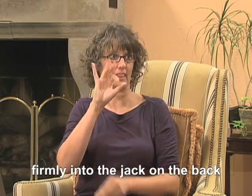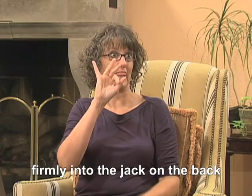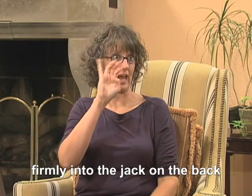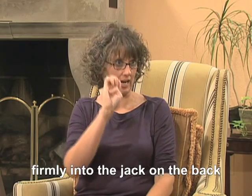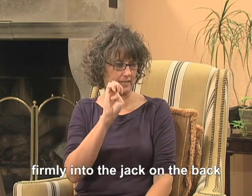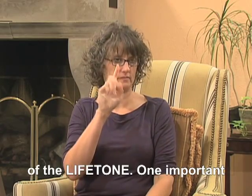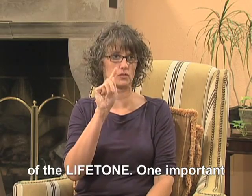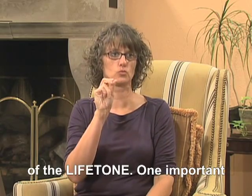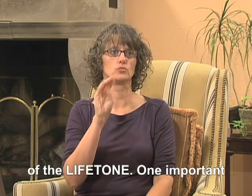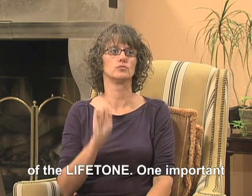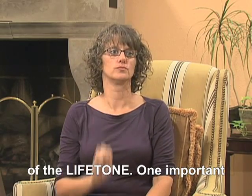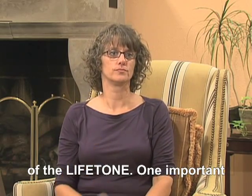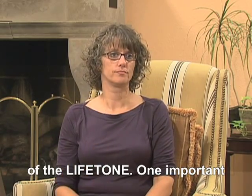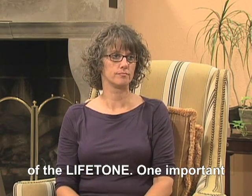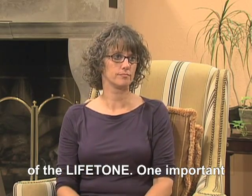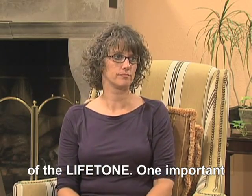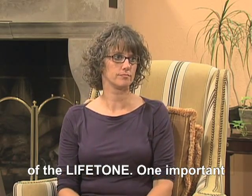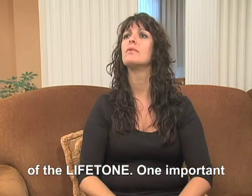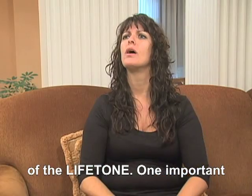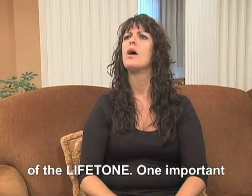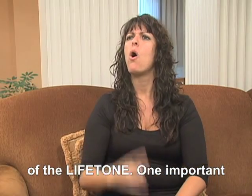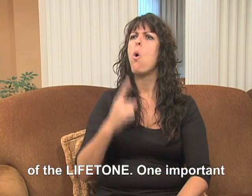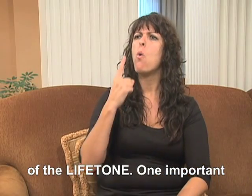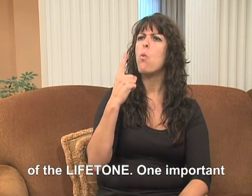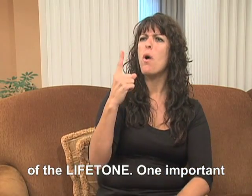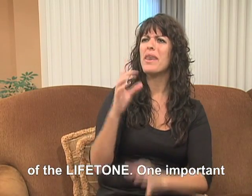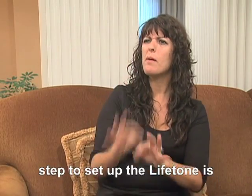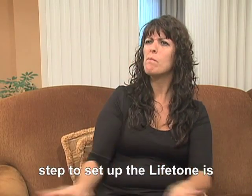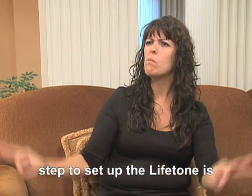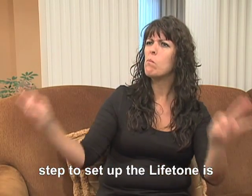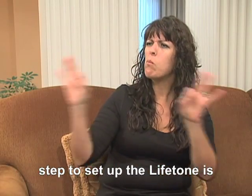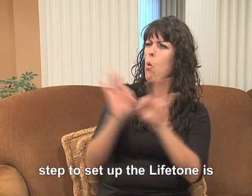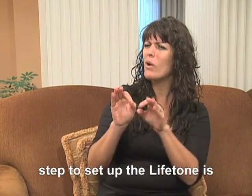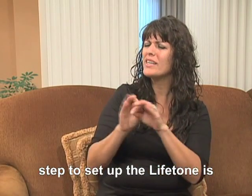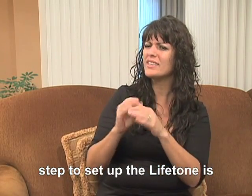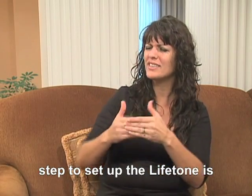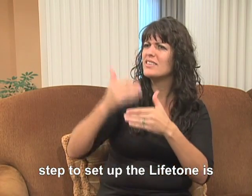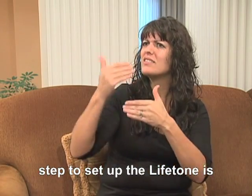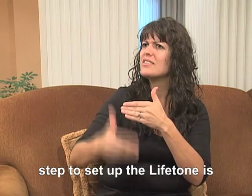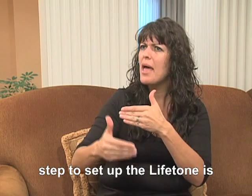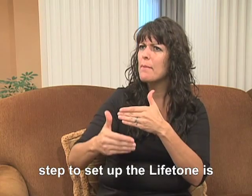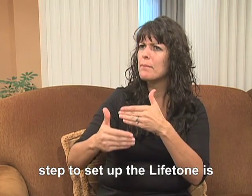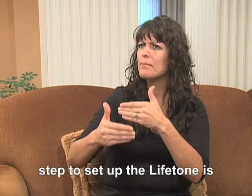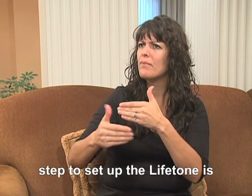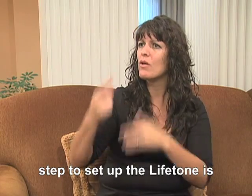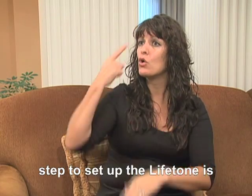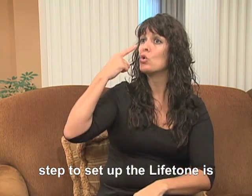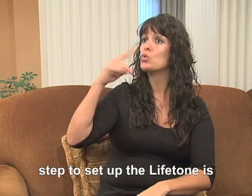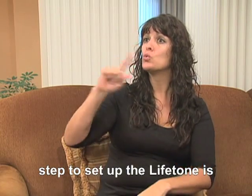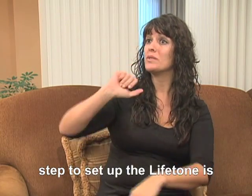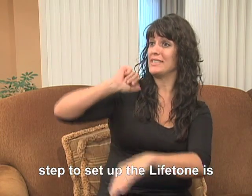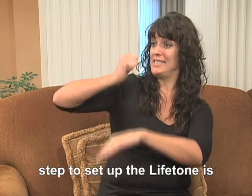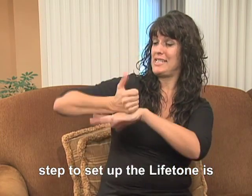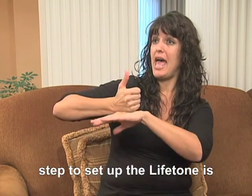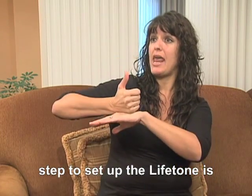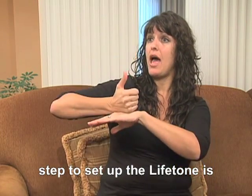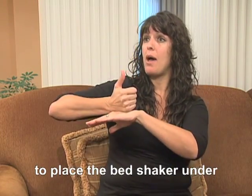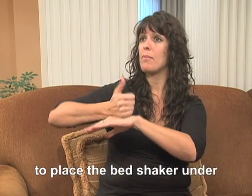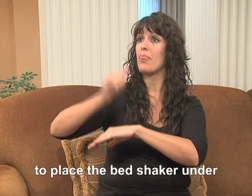on the back of the Lifetone. One important step to set up the Lifetone is to place the bed shaker under the